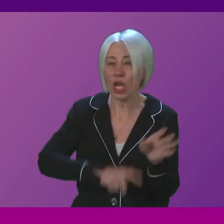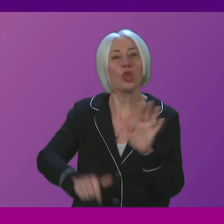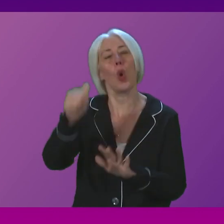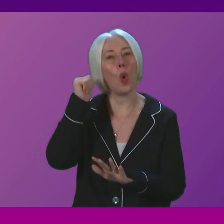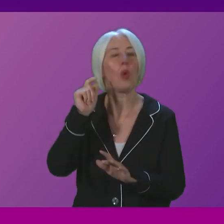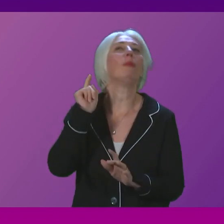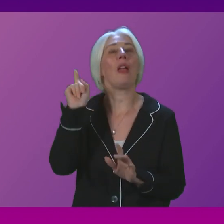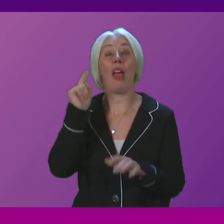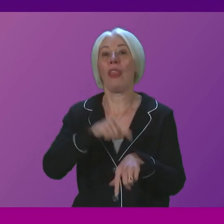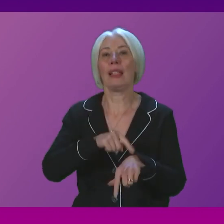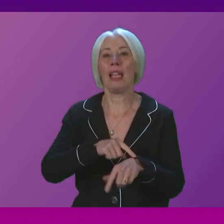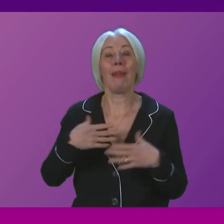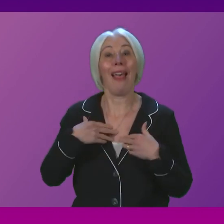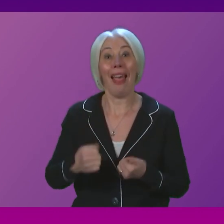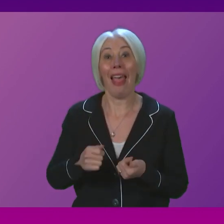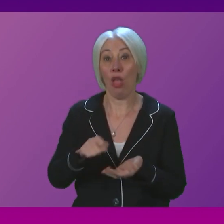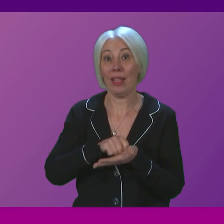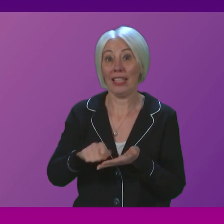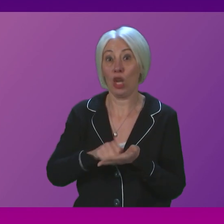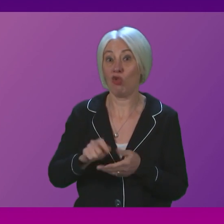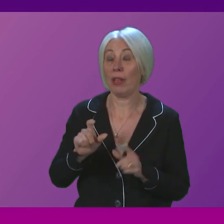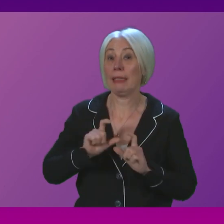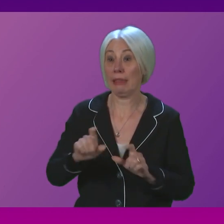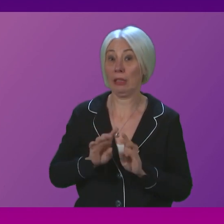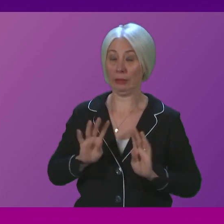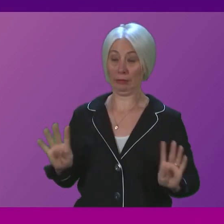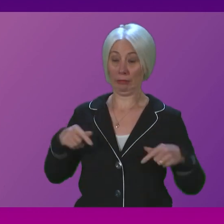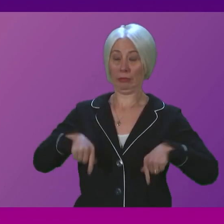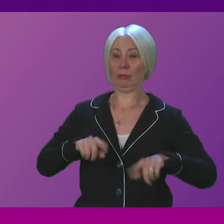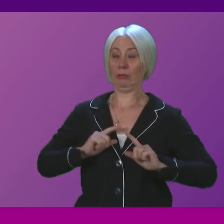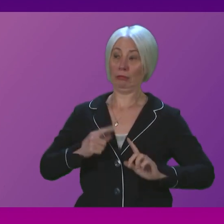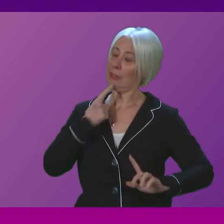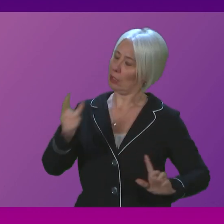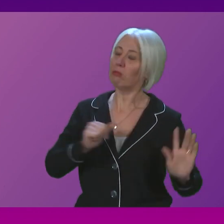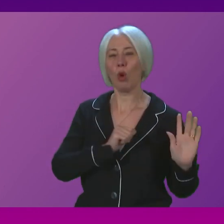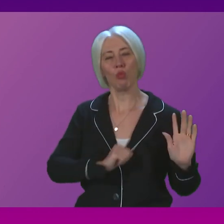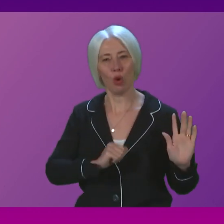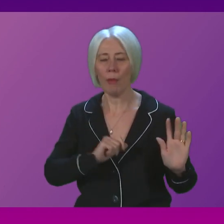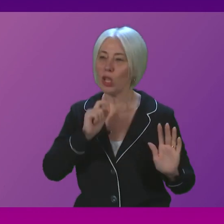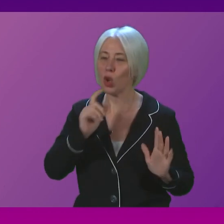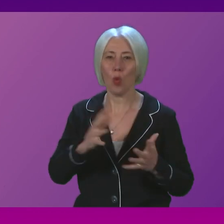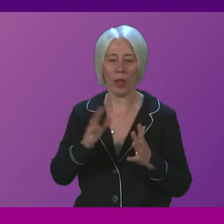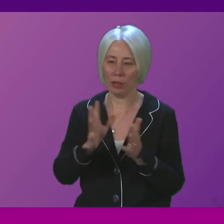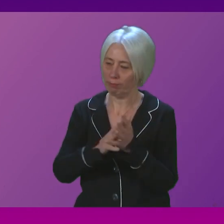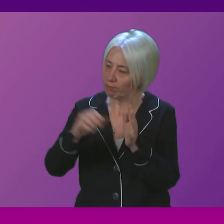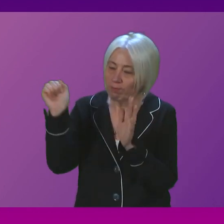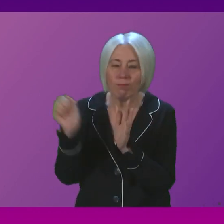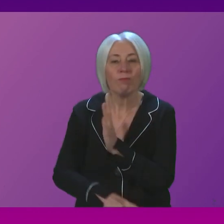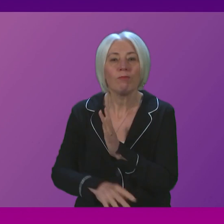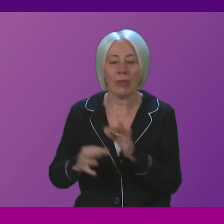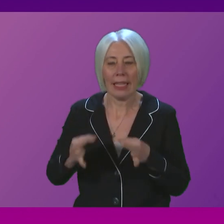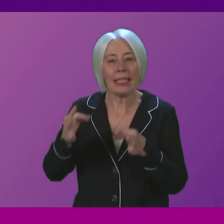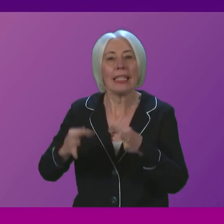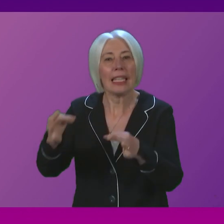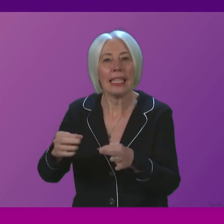the then SNP Health Secretary, still sat on the front bench, promised to, and I quote, eradicate delayed discharge